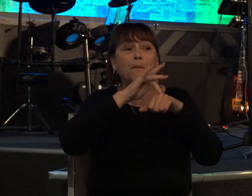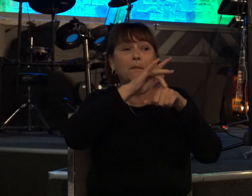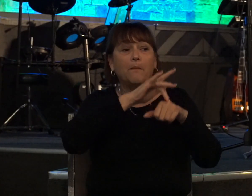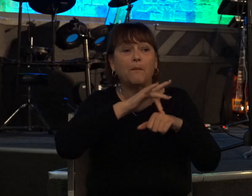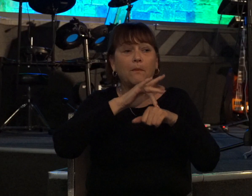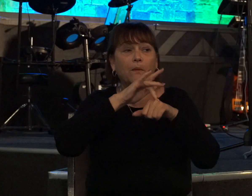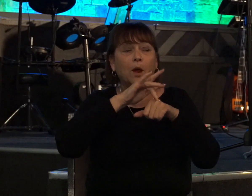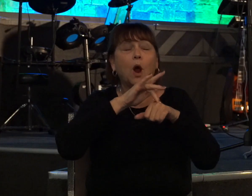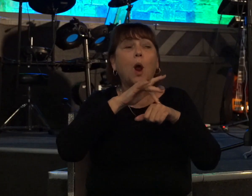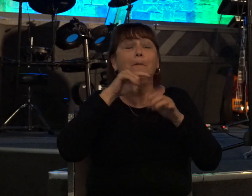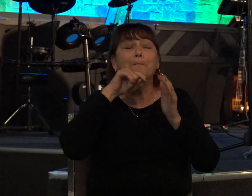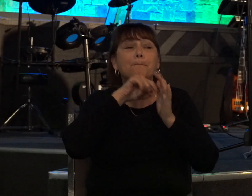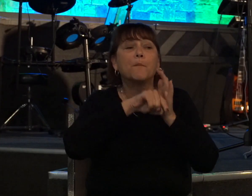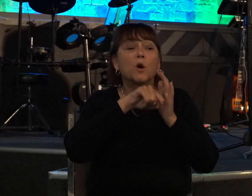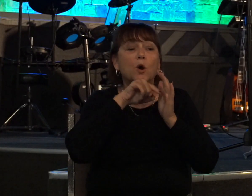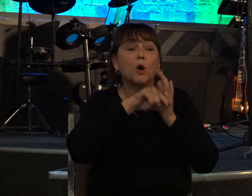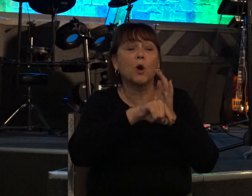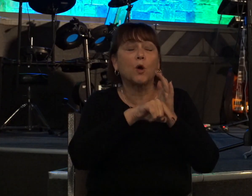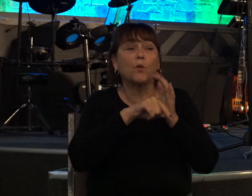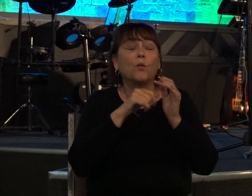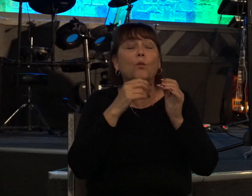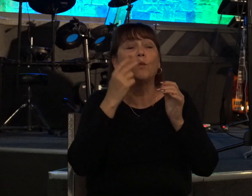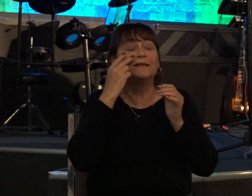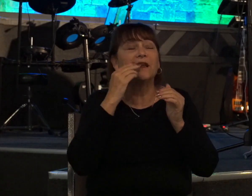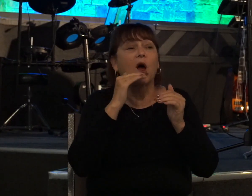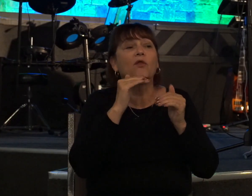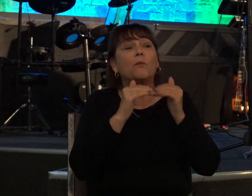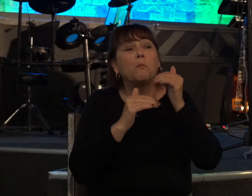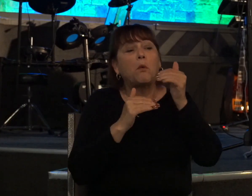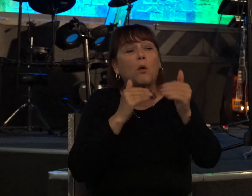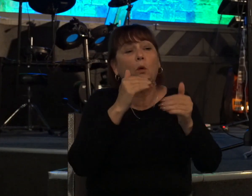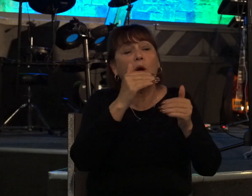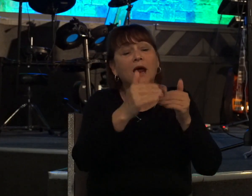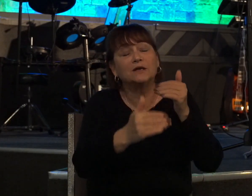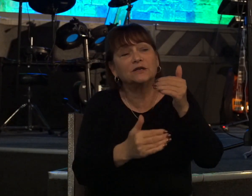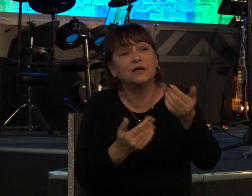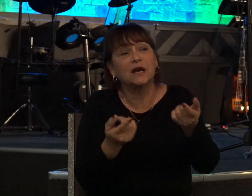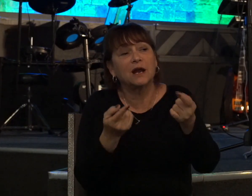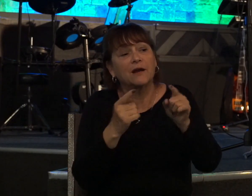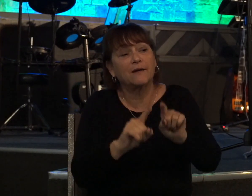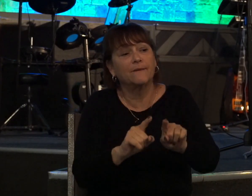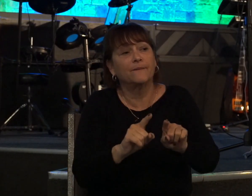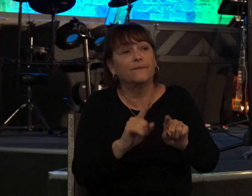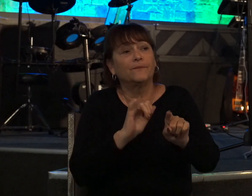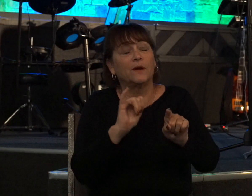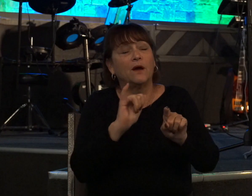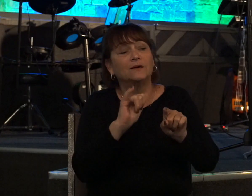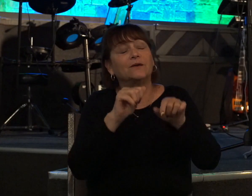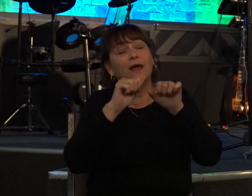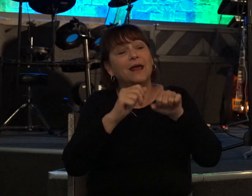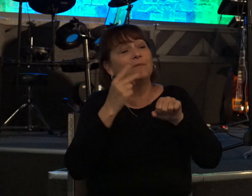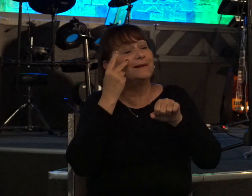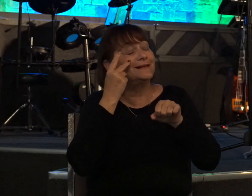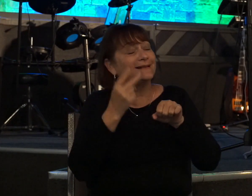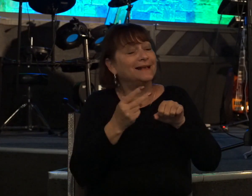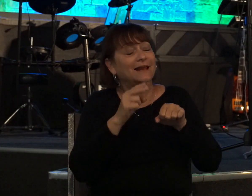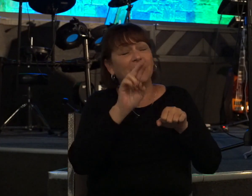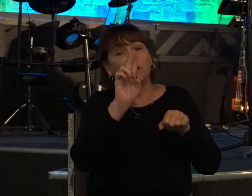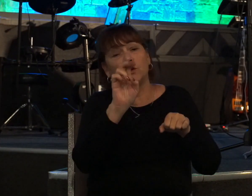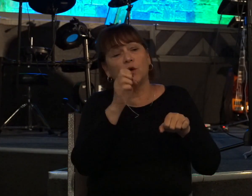we've seen the progression that took place we were also excuse me able to see that uriah had no idea